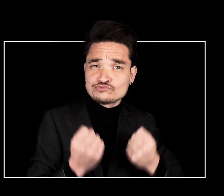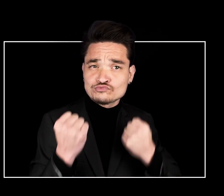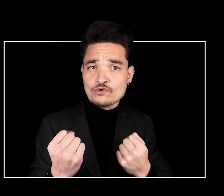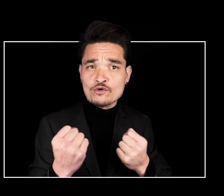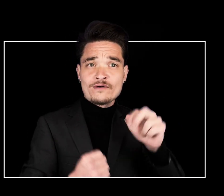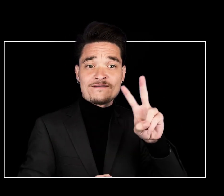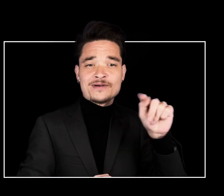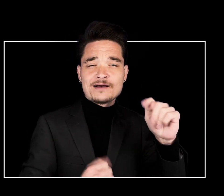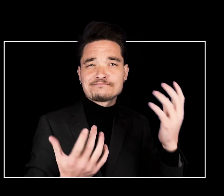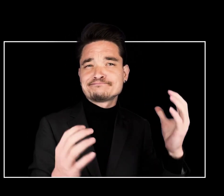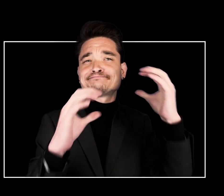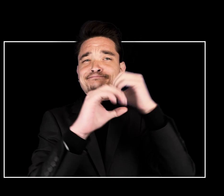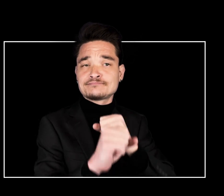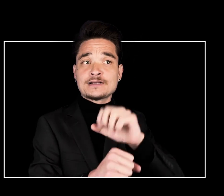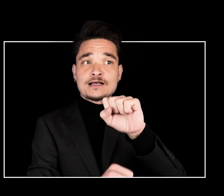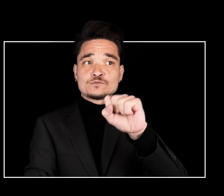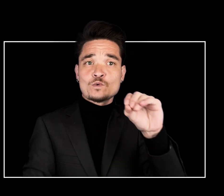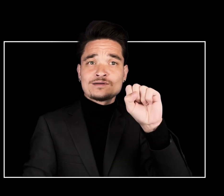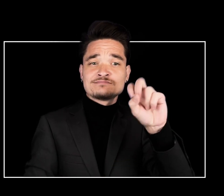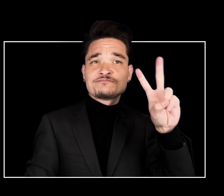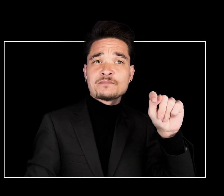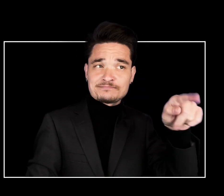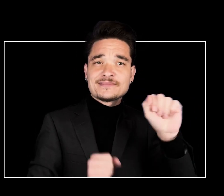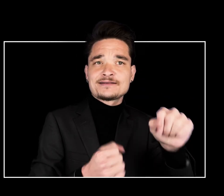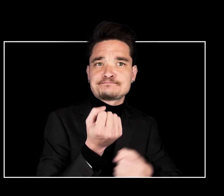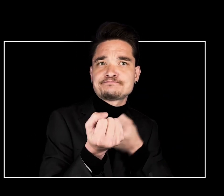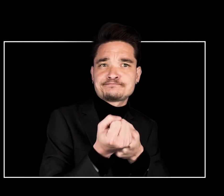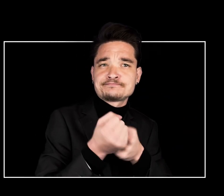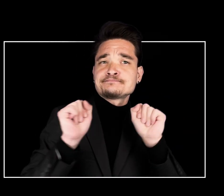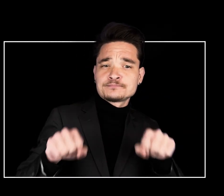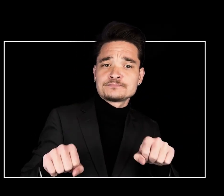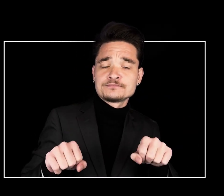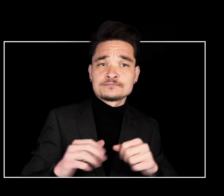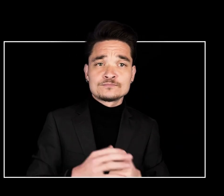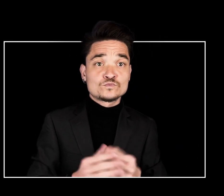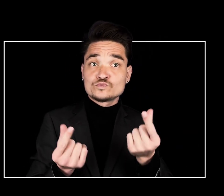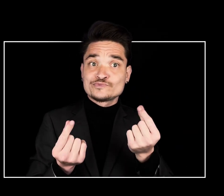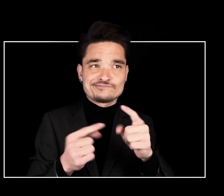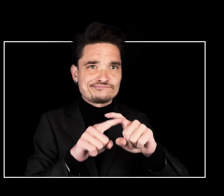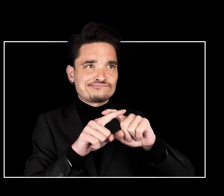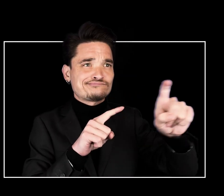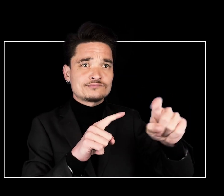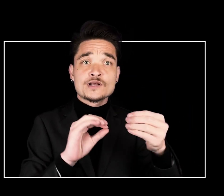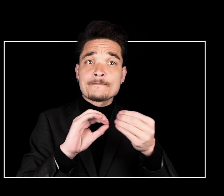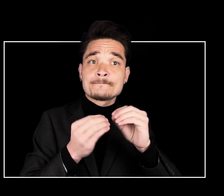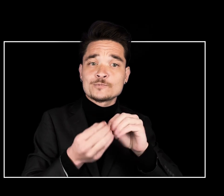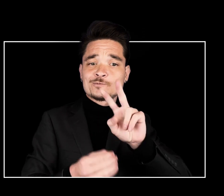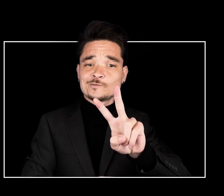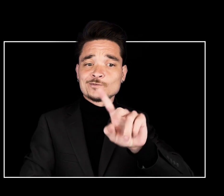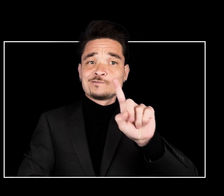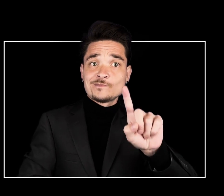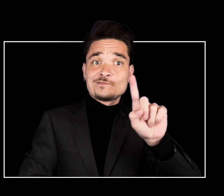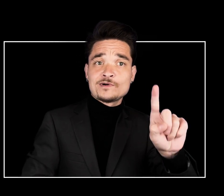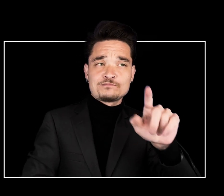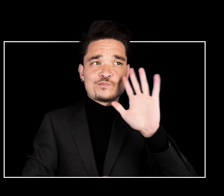or SOS Vermont, that can help. You can call 2-1-1 to talk